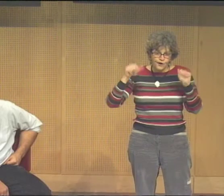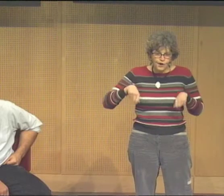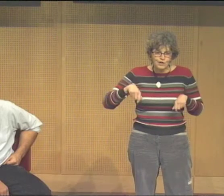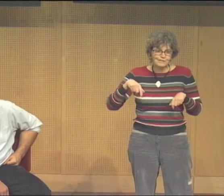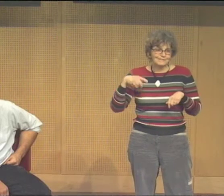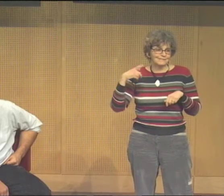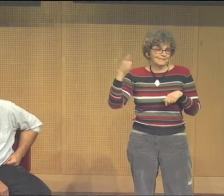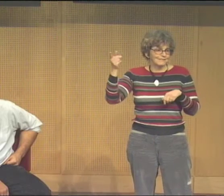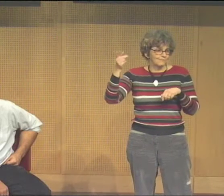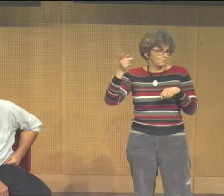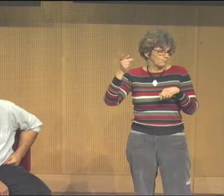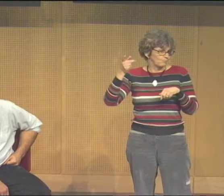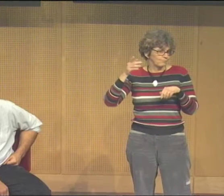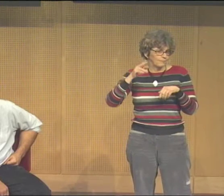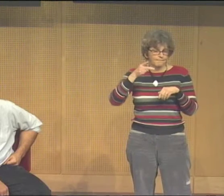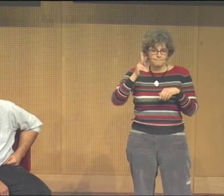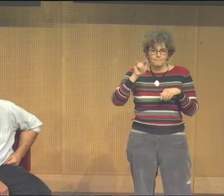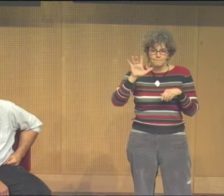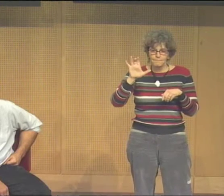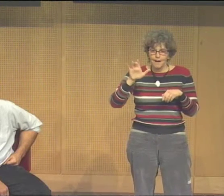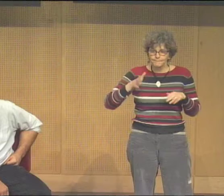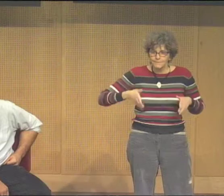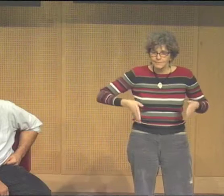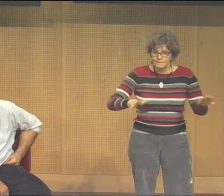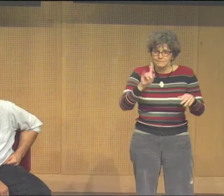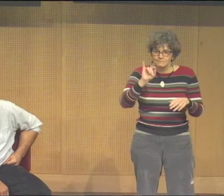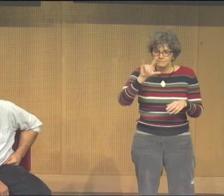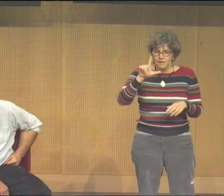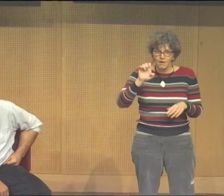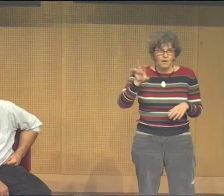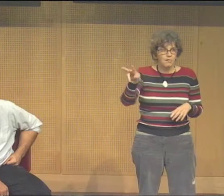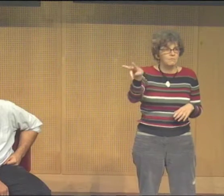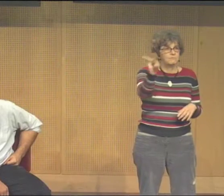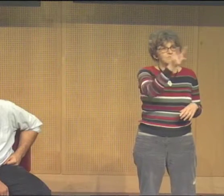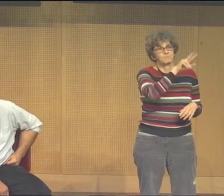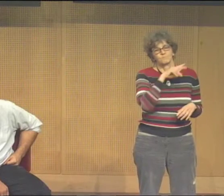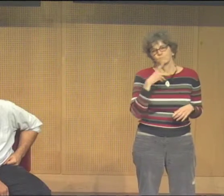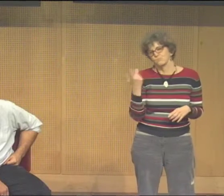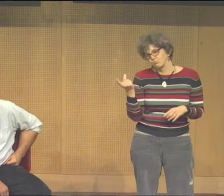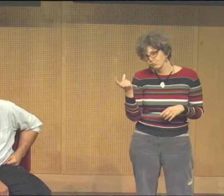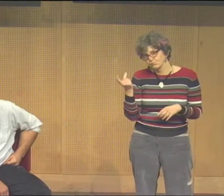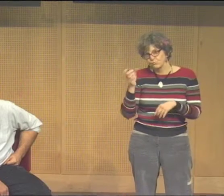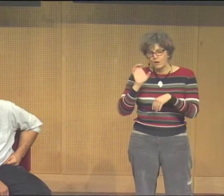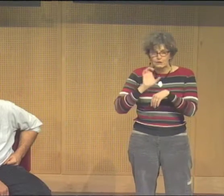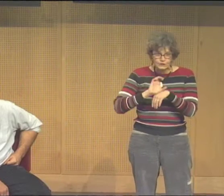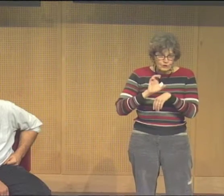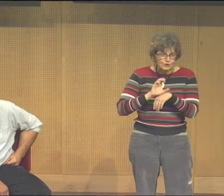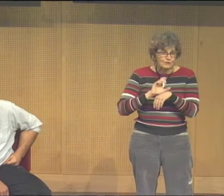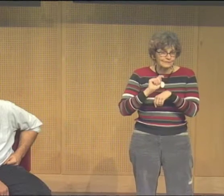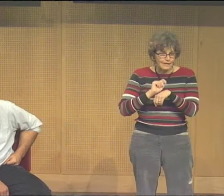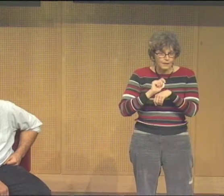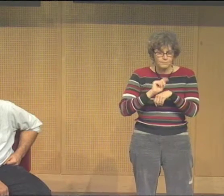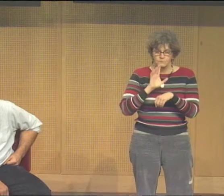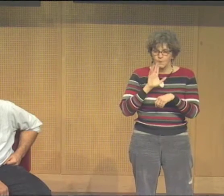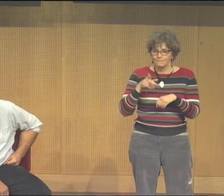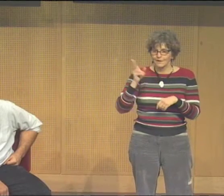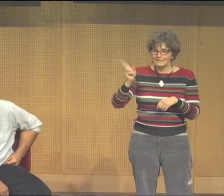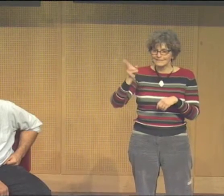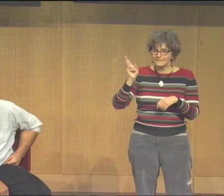You know, architects, public places, often churches, temples,